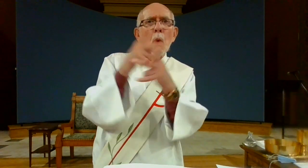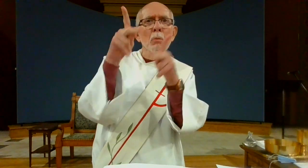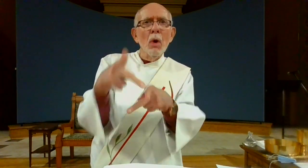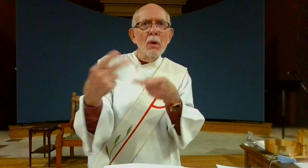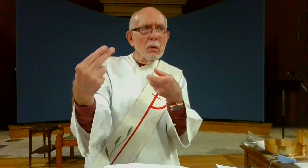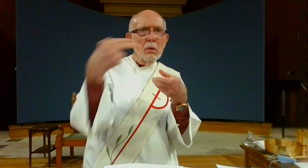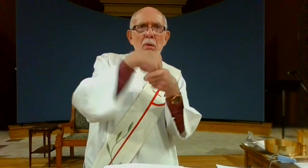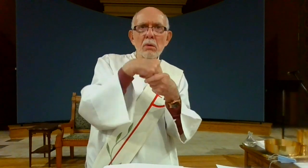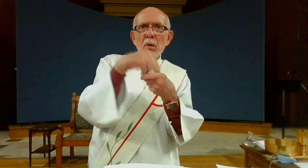realizes it's time